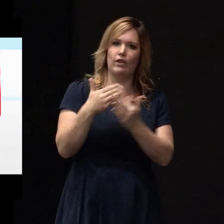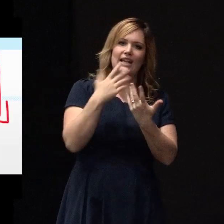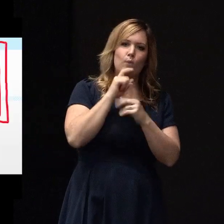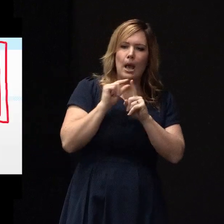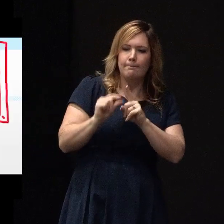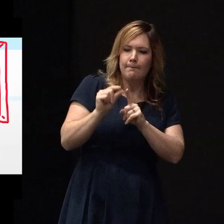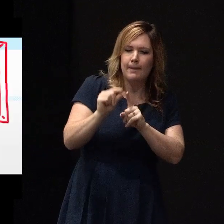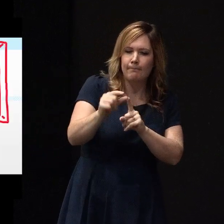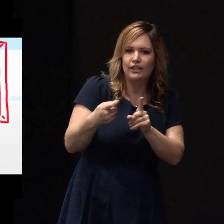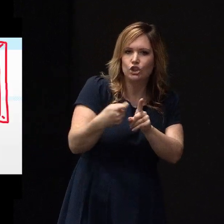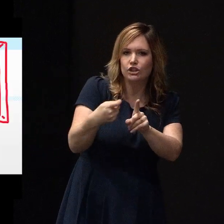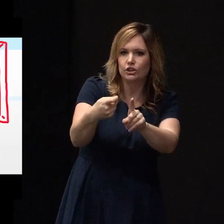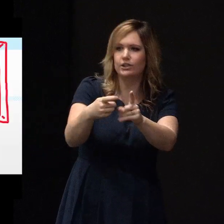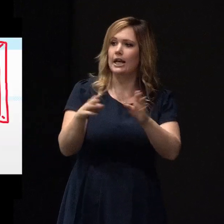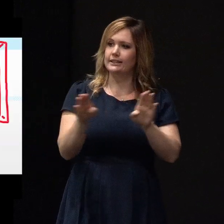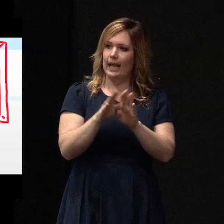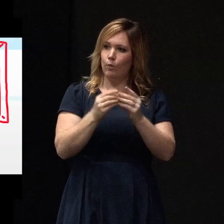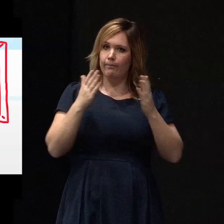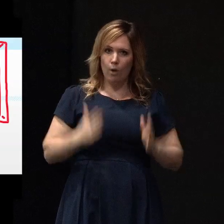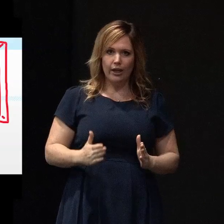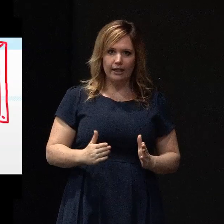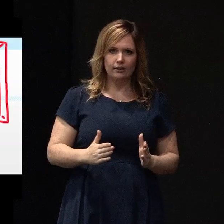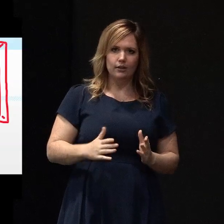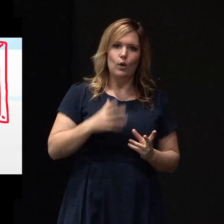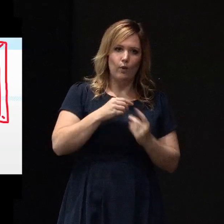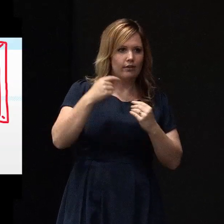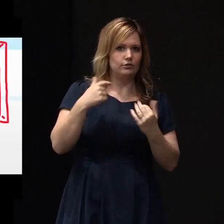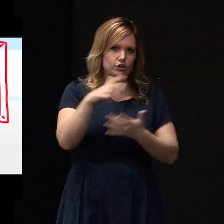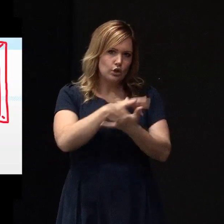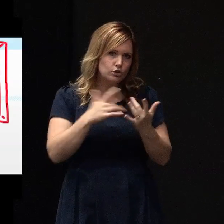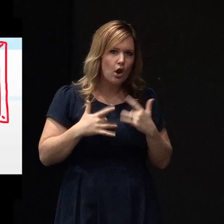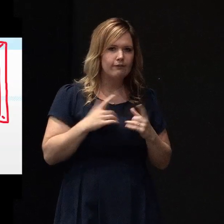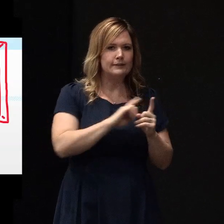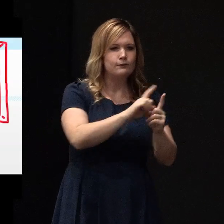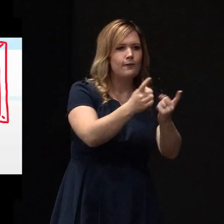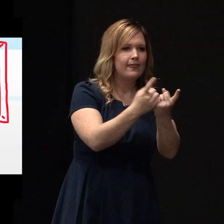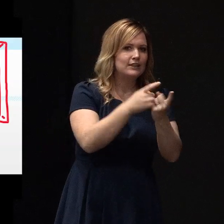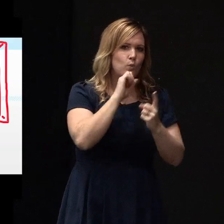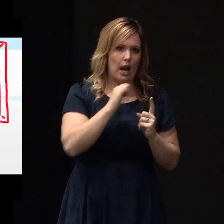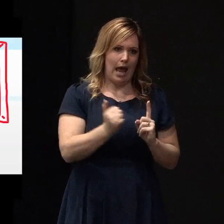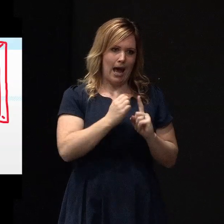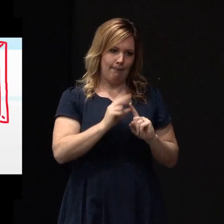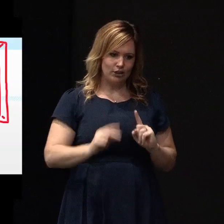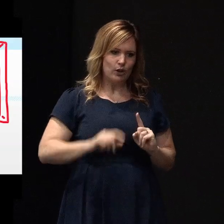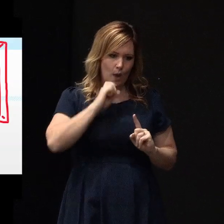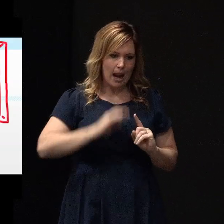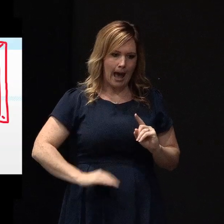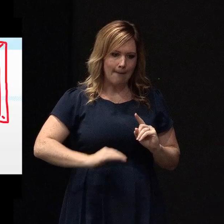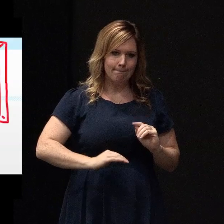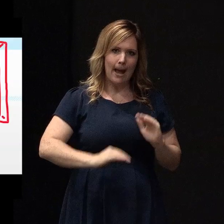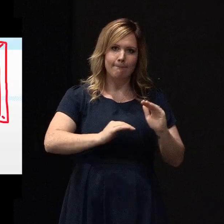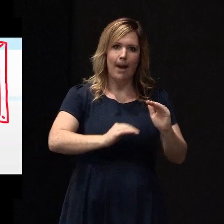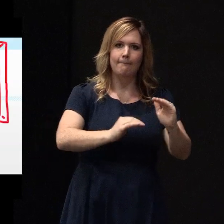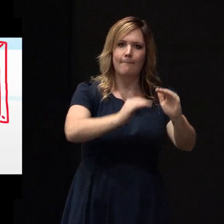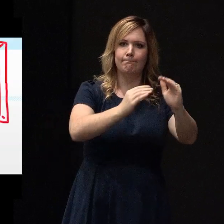bodies, our emotions and our social life. Constantly recharging gives us the energy to last the